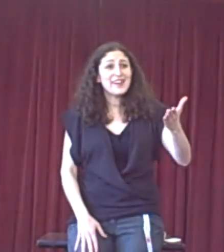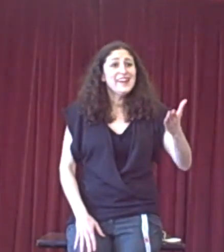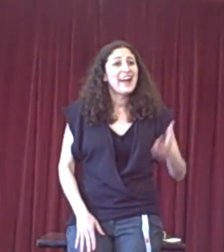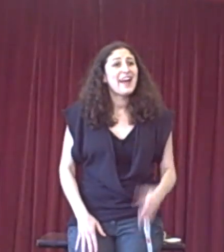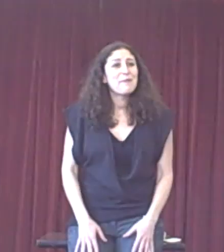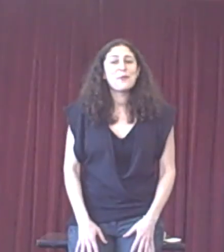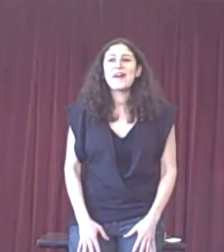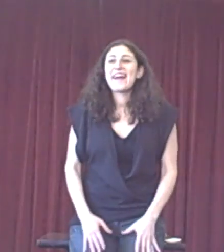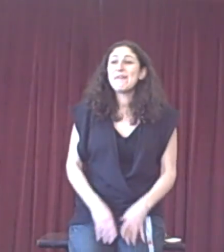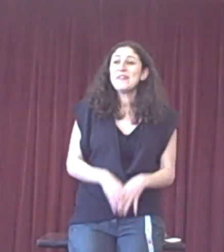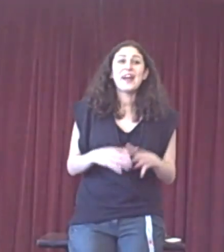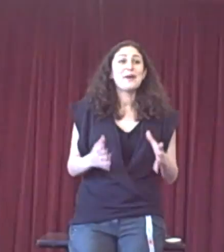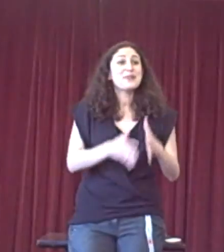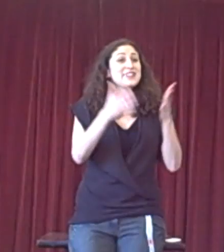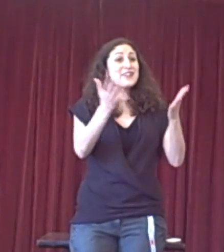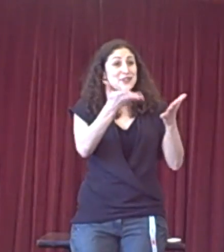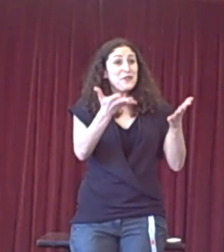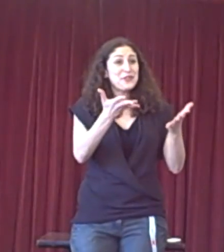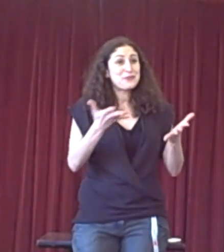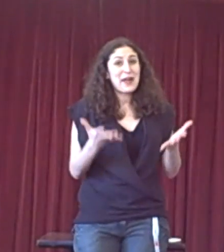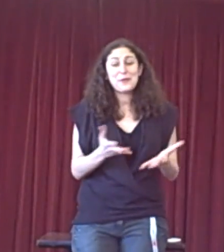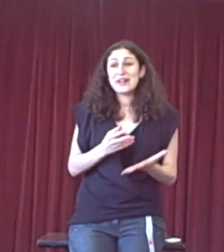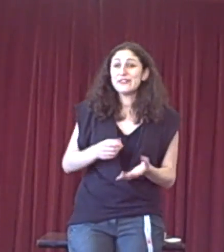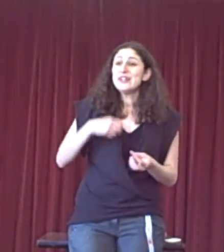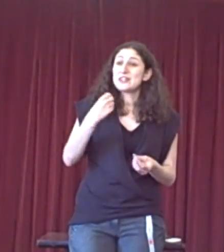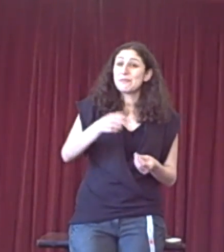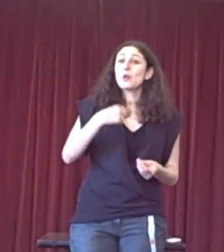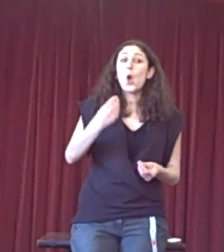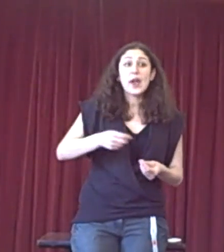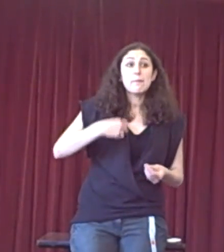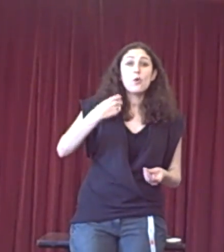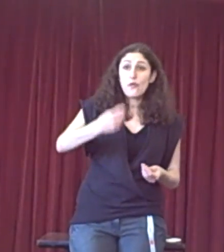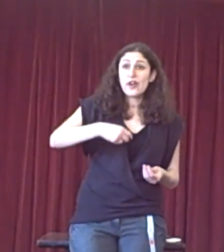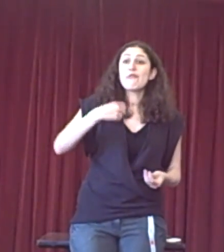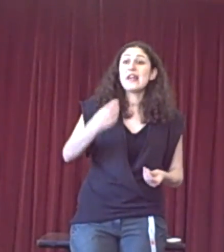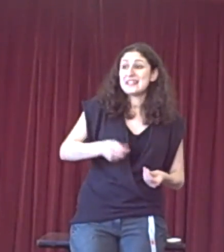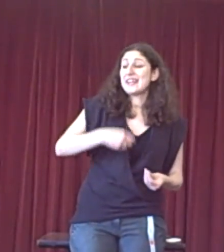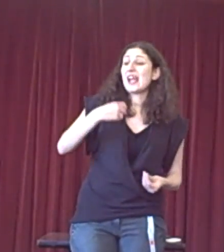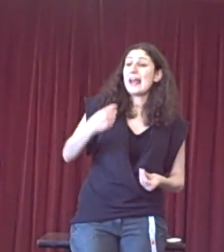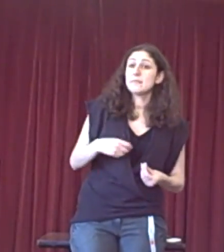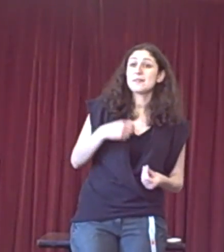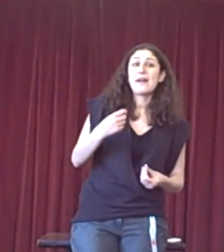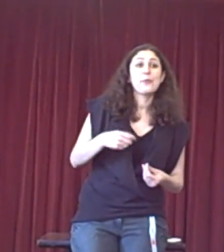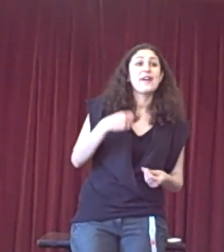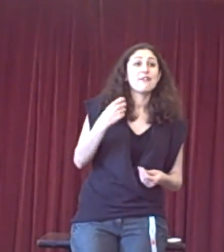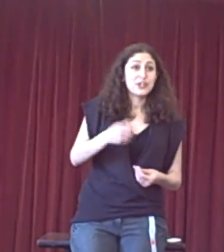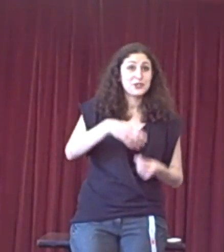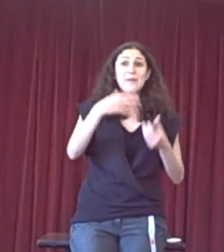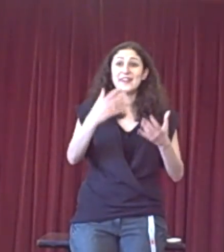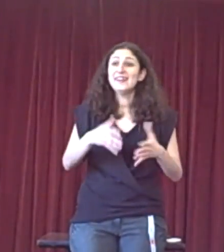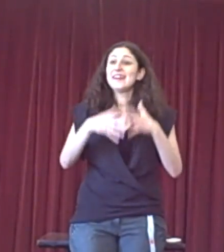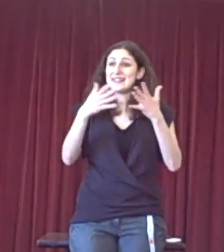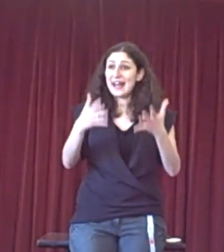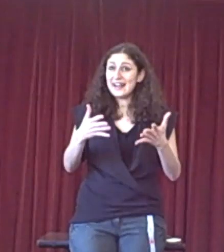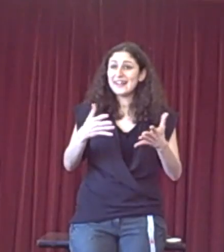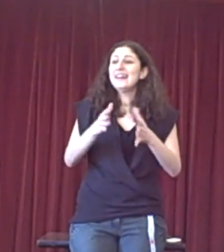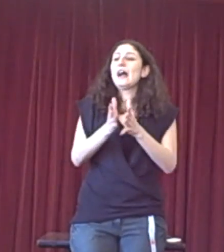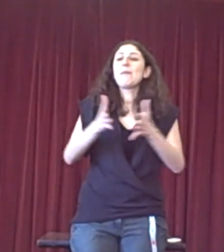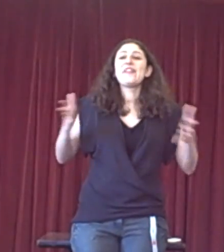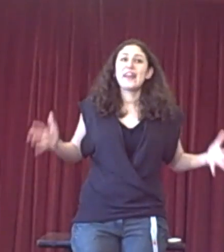where we started off the debate with some quite moderate and realistic claims about the way that Russia might attack. And by the